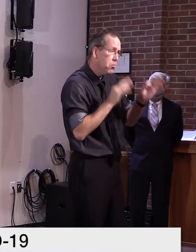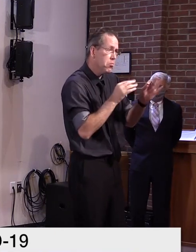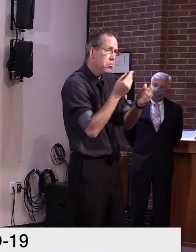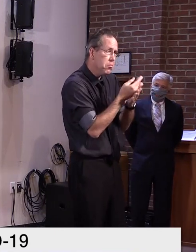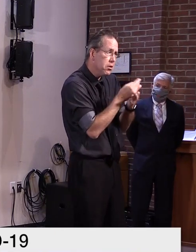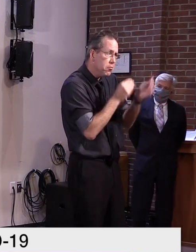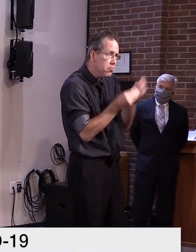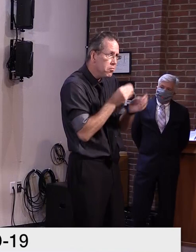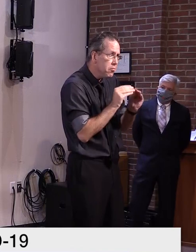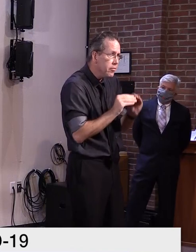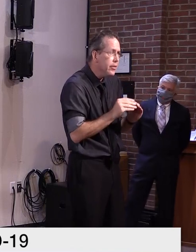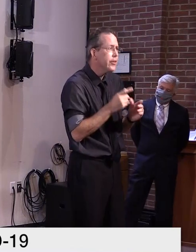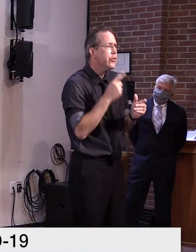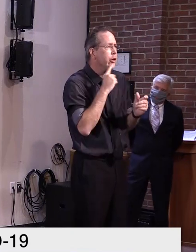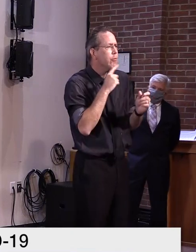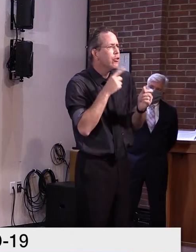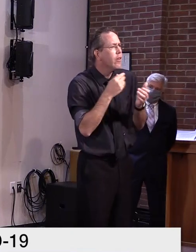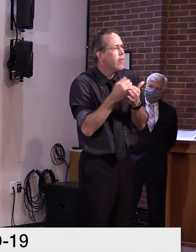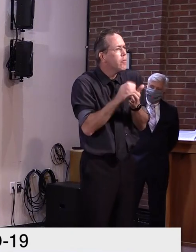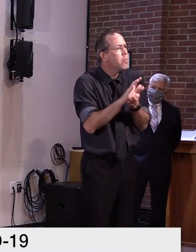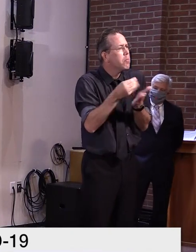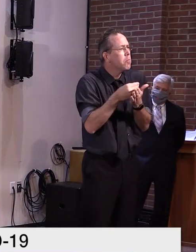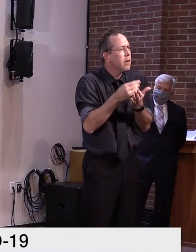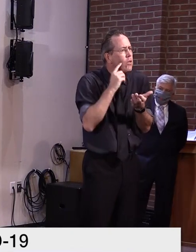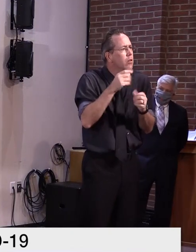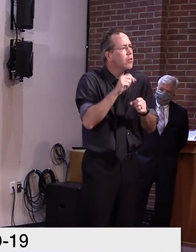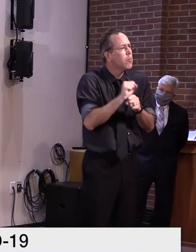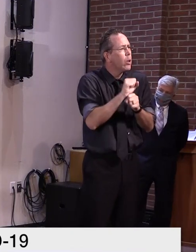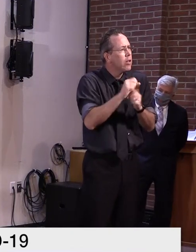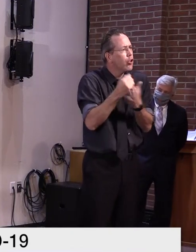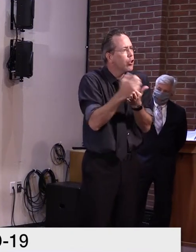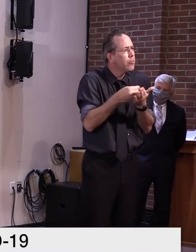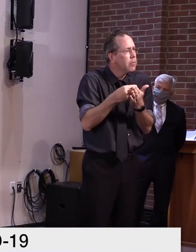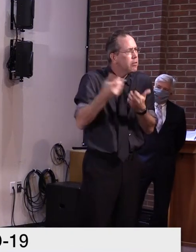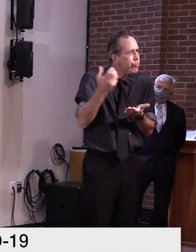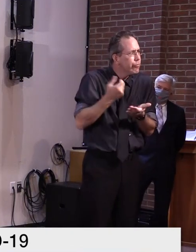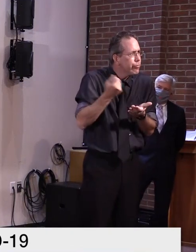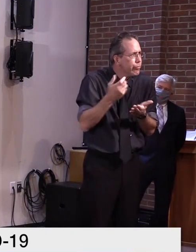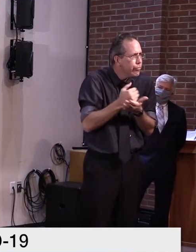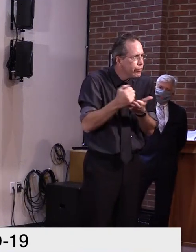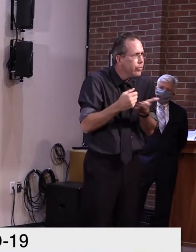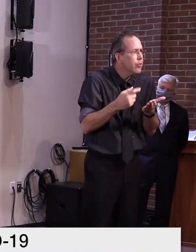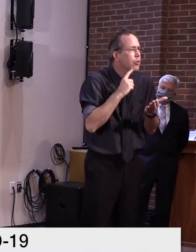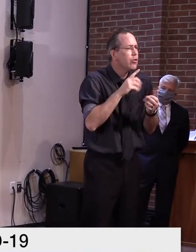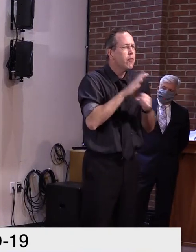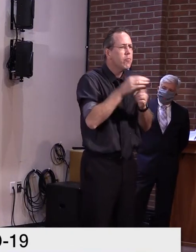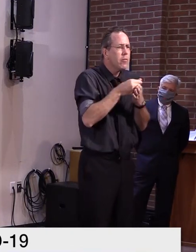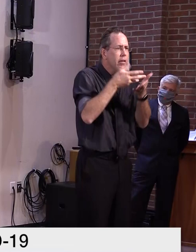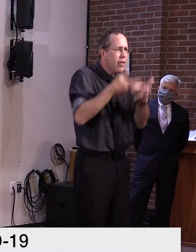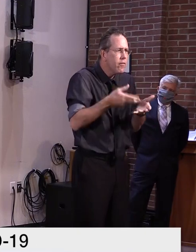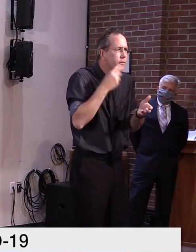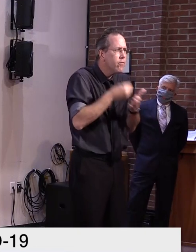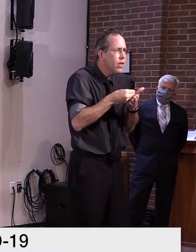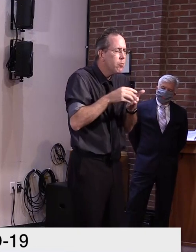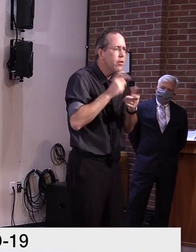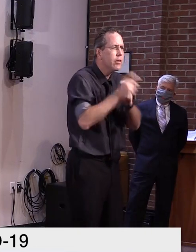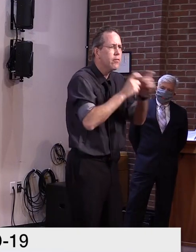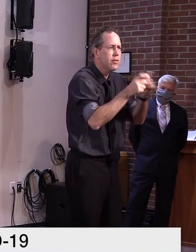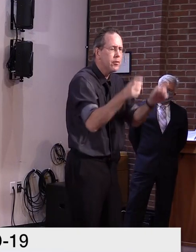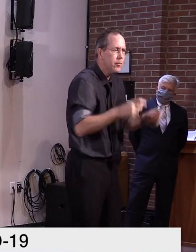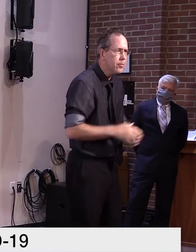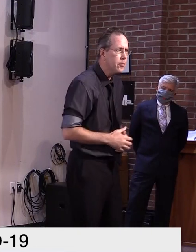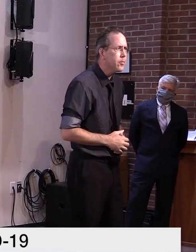salaries within public safety to free up that general fund dollar, uh, that we need, uh, to give to the state colleges. So again,